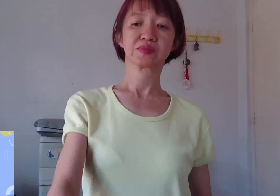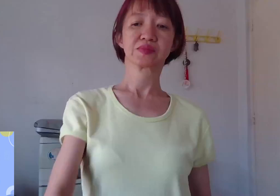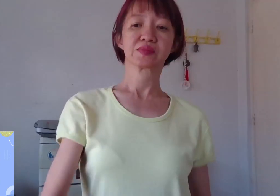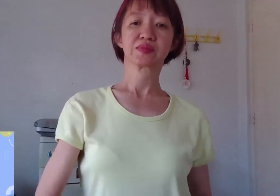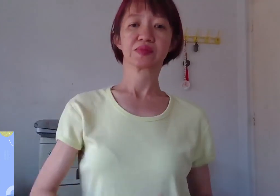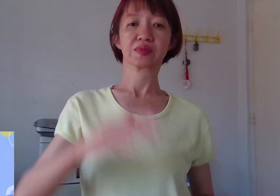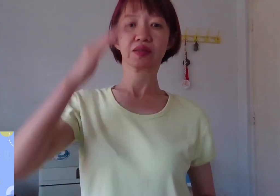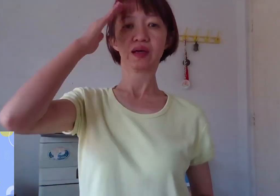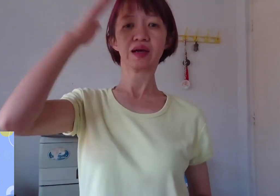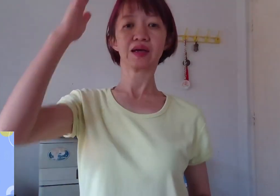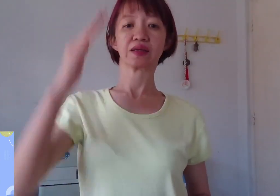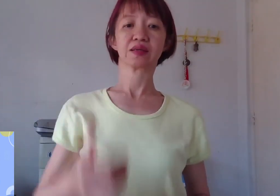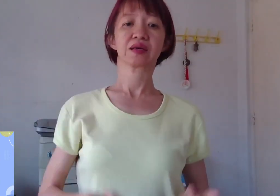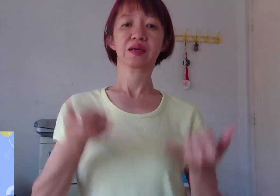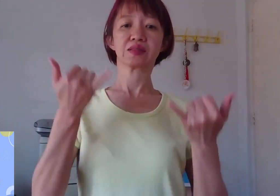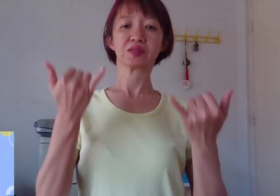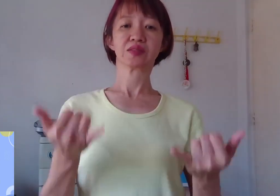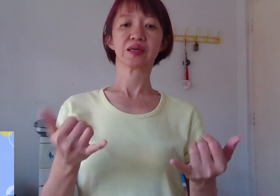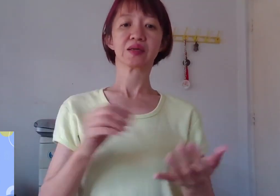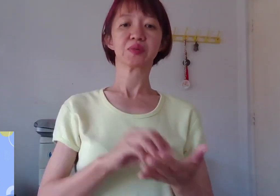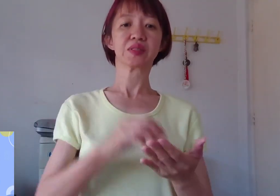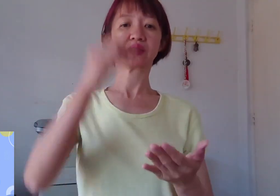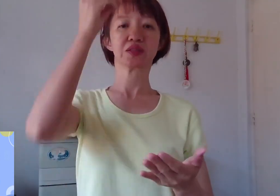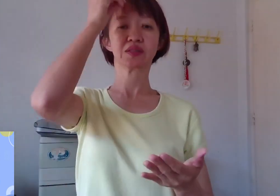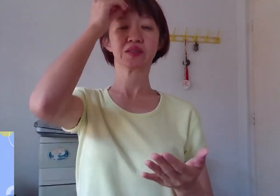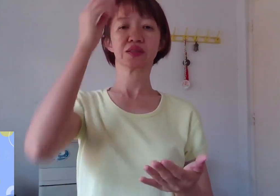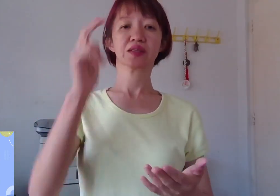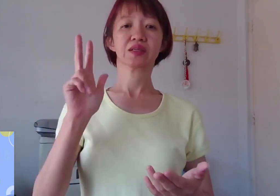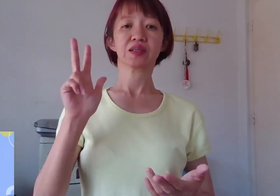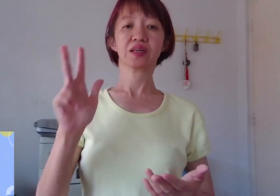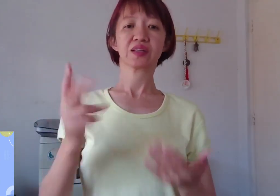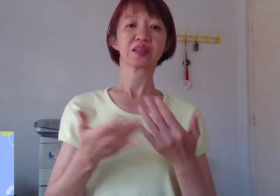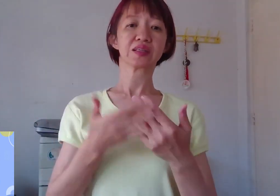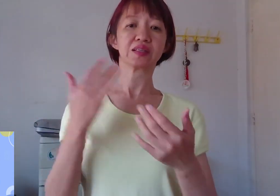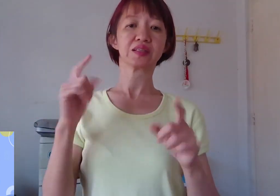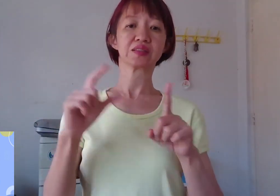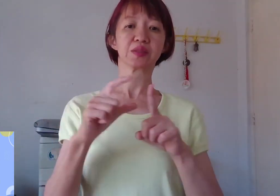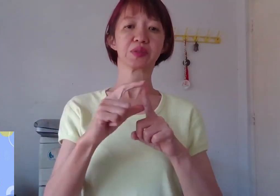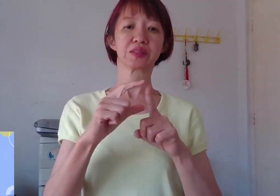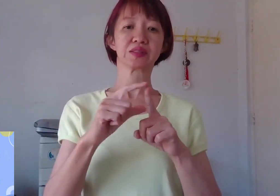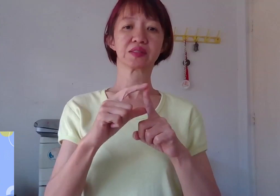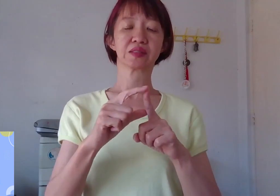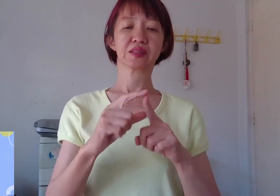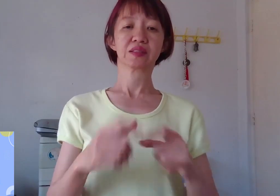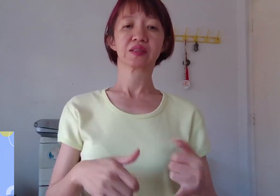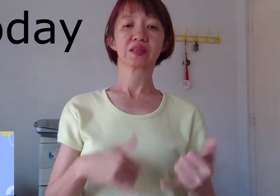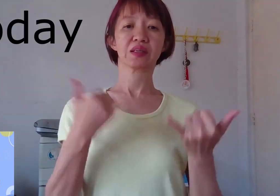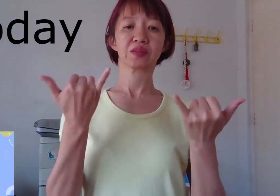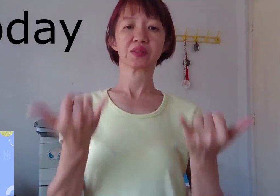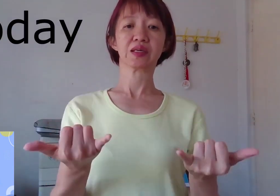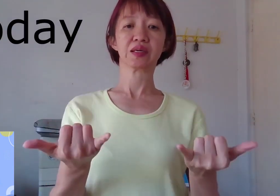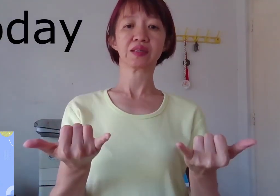Hi! Today we'll learn three easy words. They are TODAY,